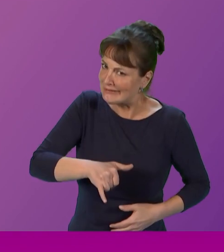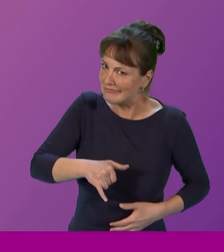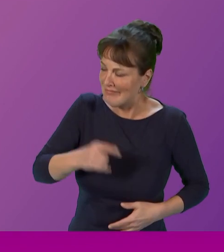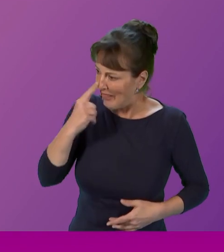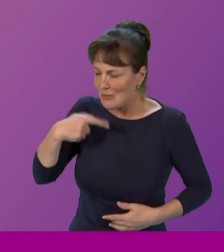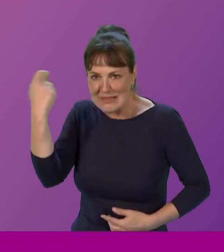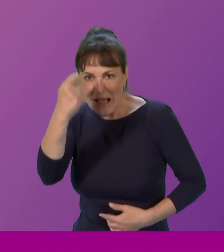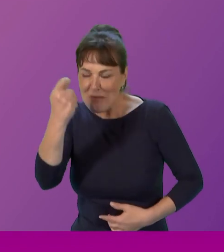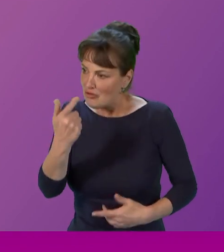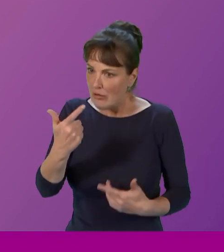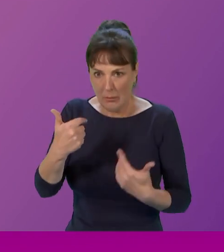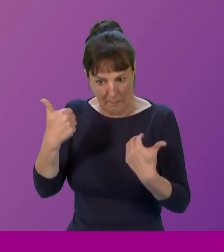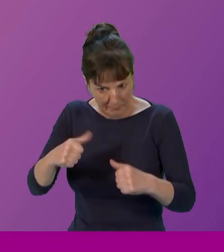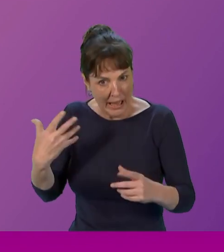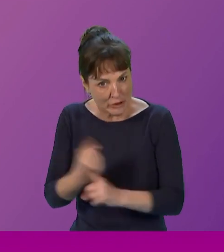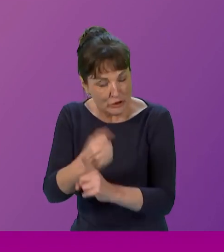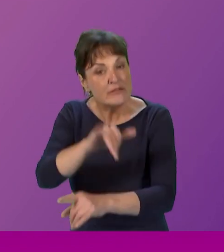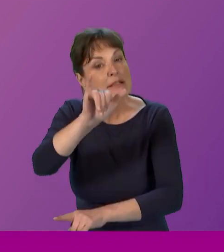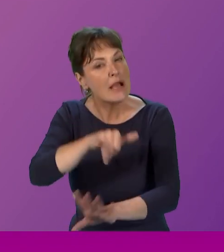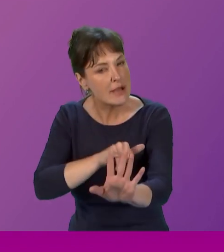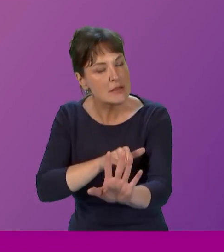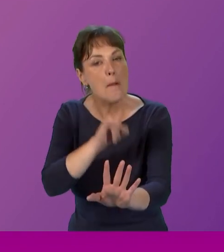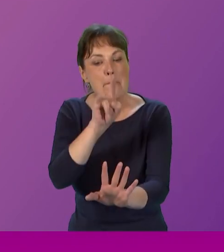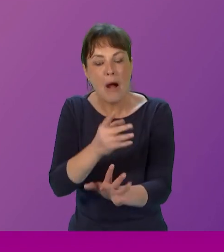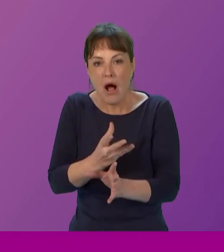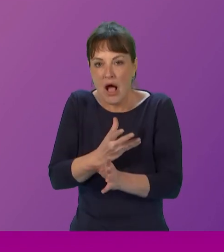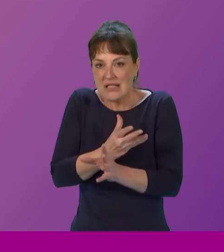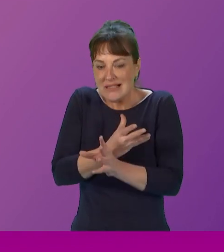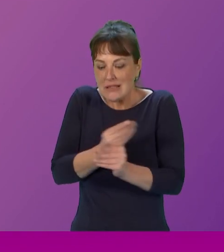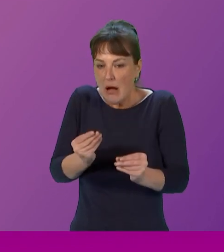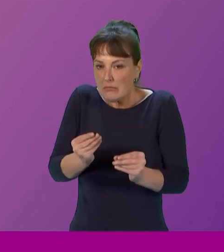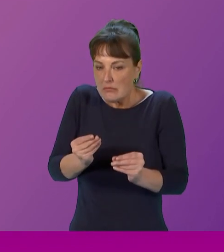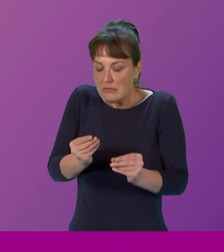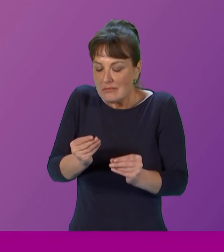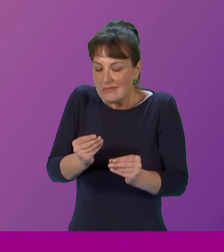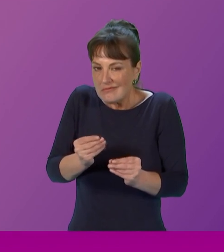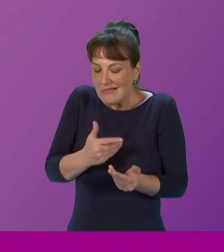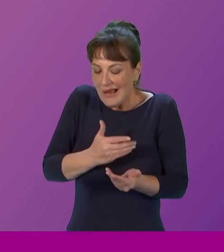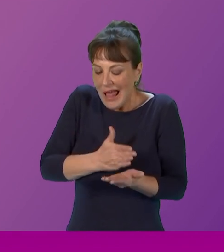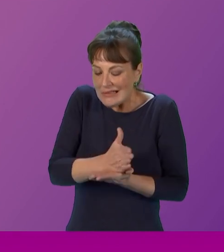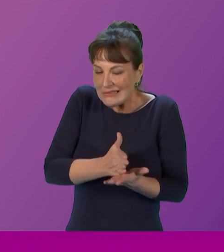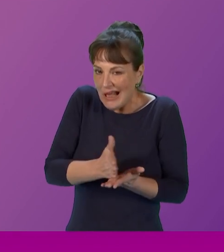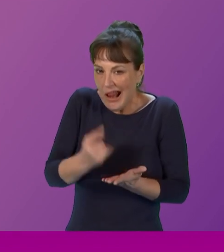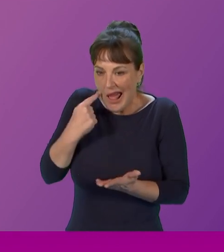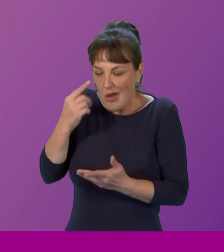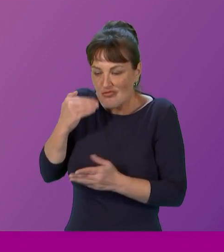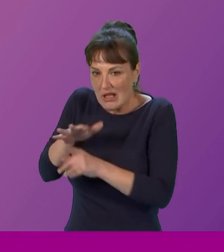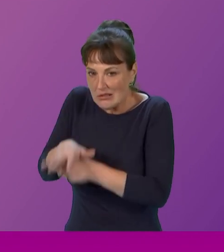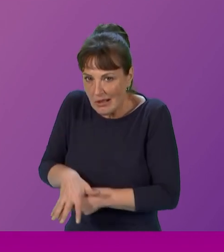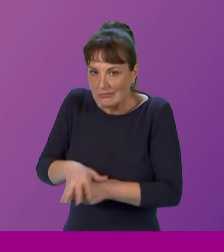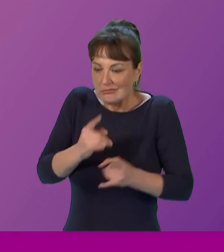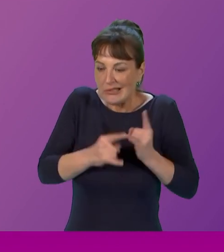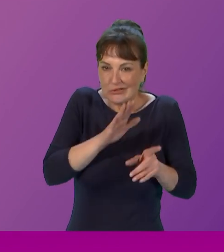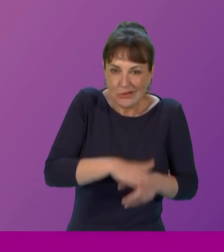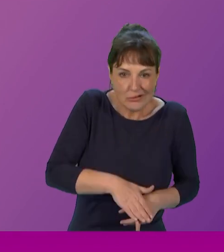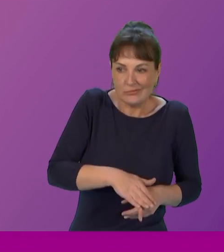but there are some parts of that intersectionality that haven't made that progress. So what I would like to see, that's part, you know, part of